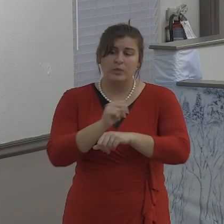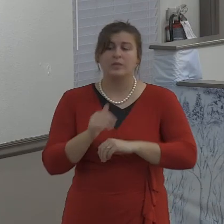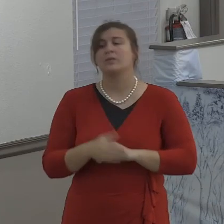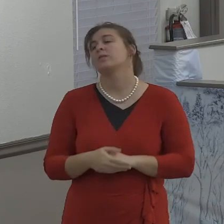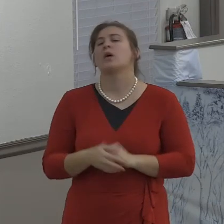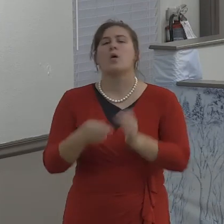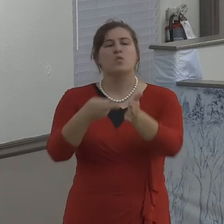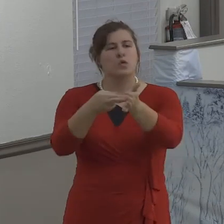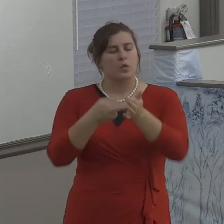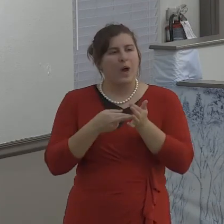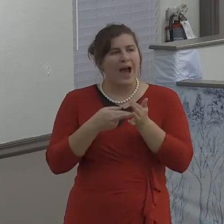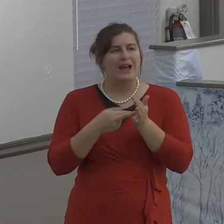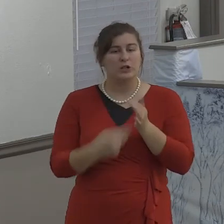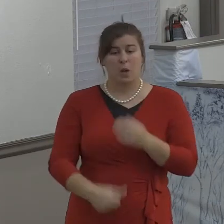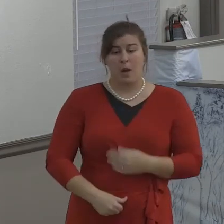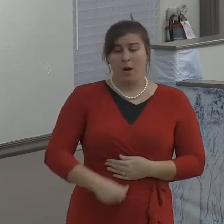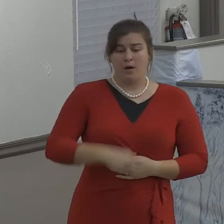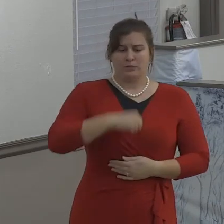it'll be preserved